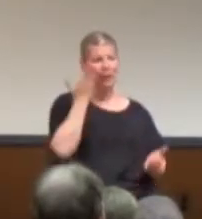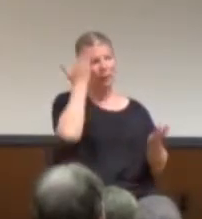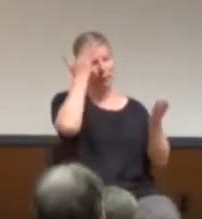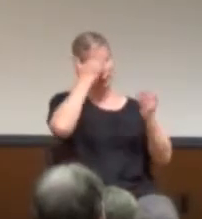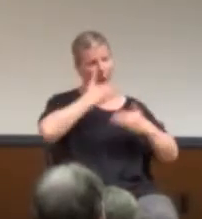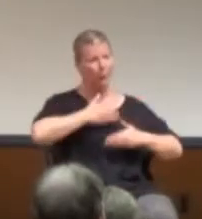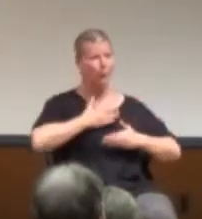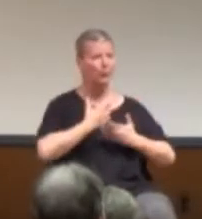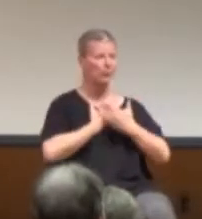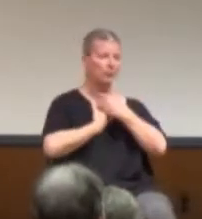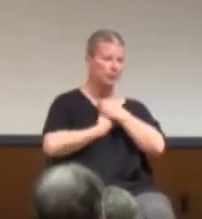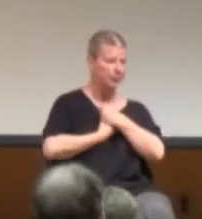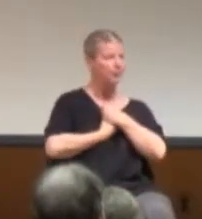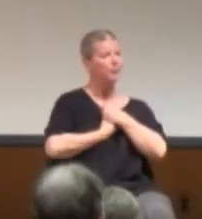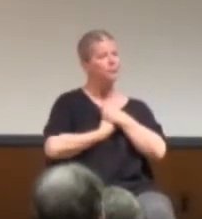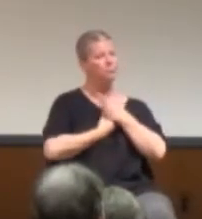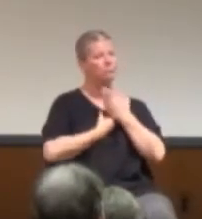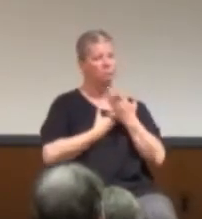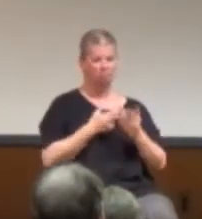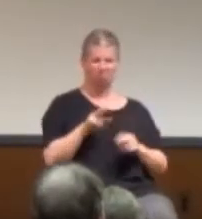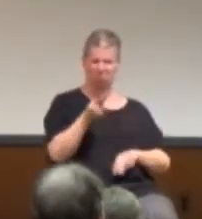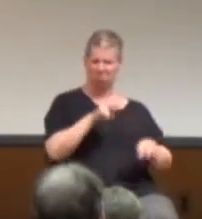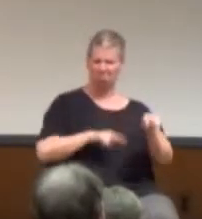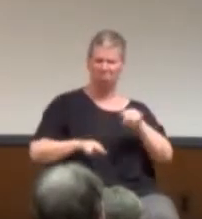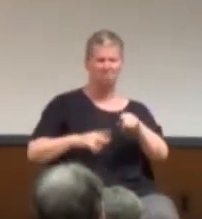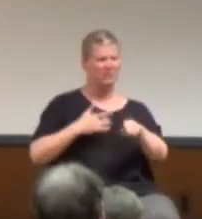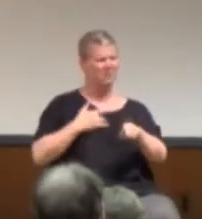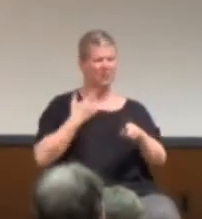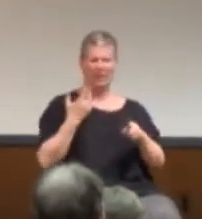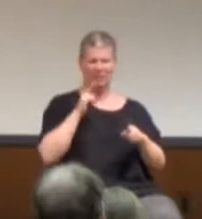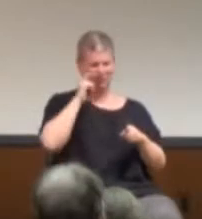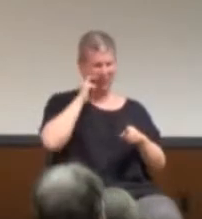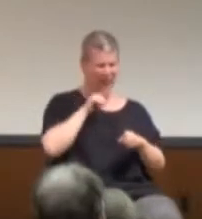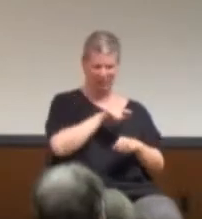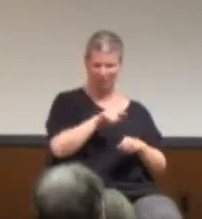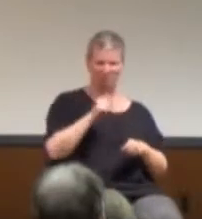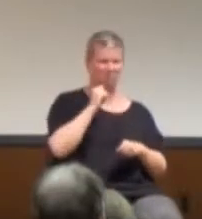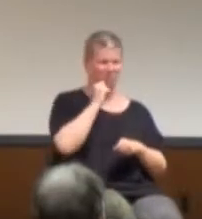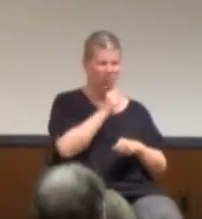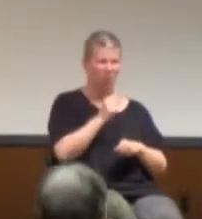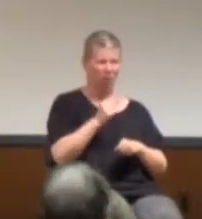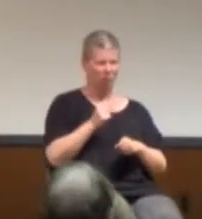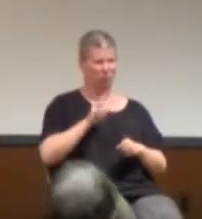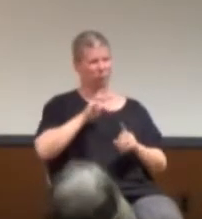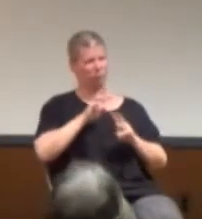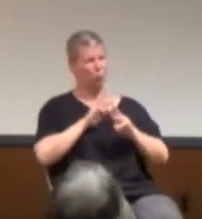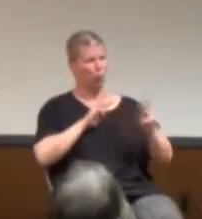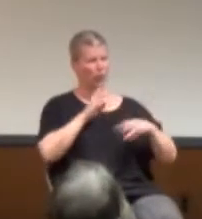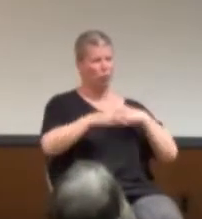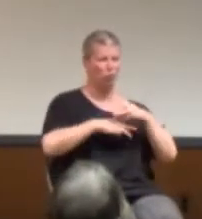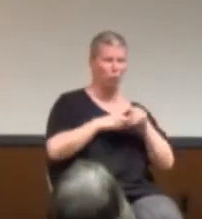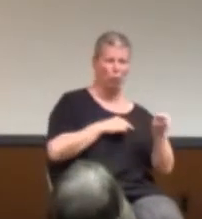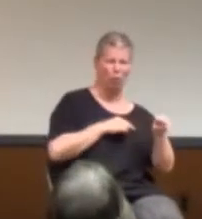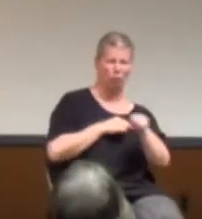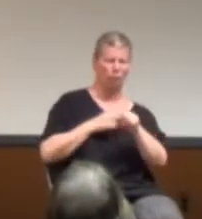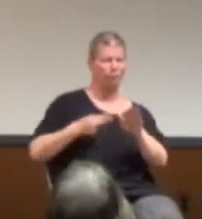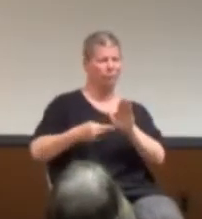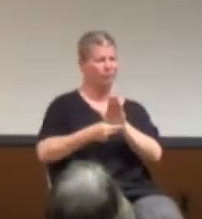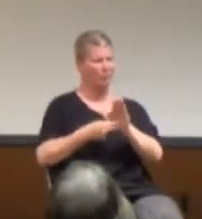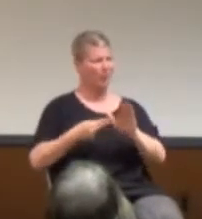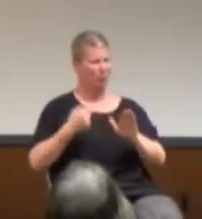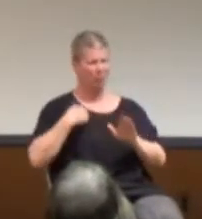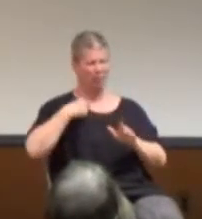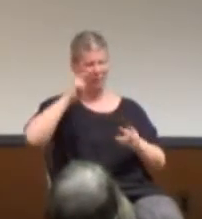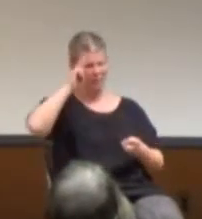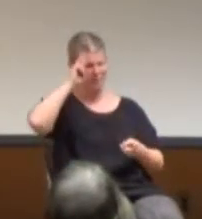and are, they're assumed to all be asexual by Western people. So, this misunderstanding of, uh,